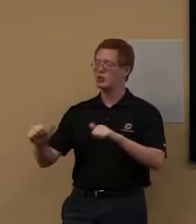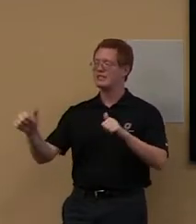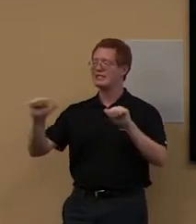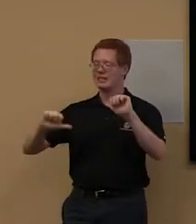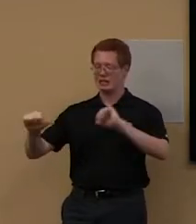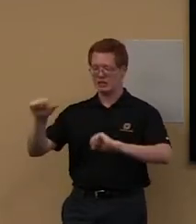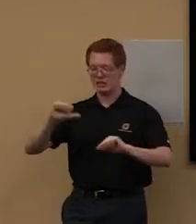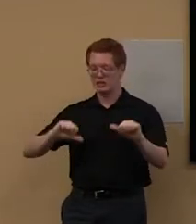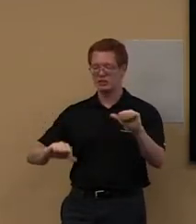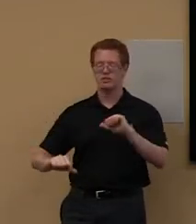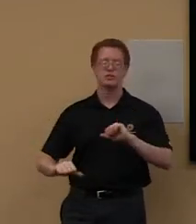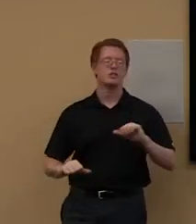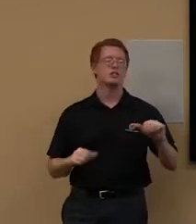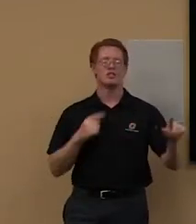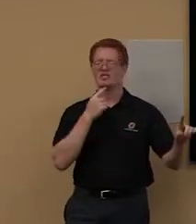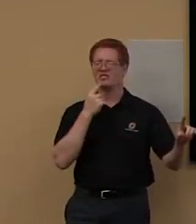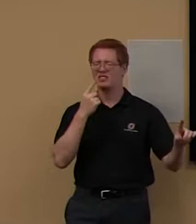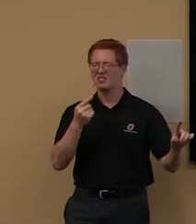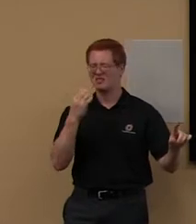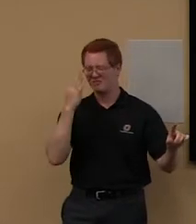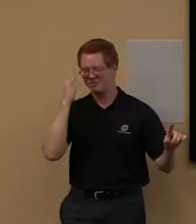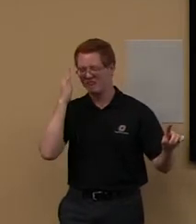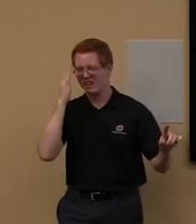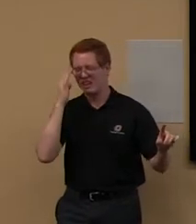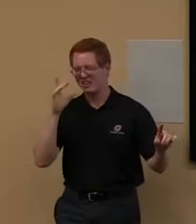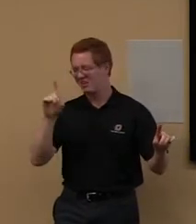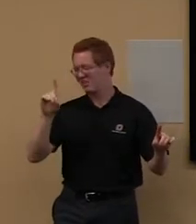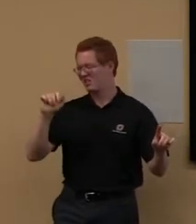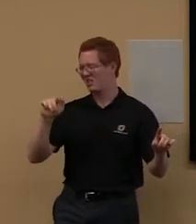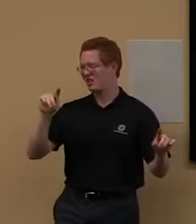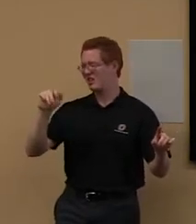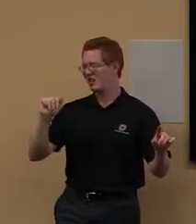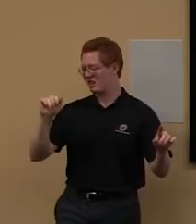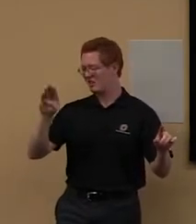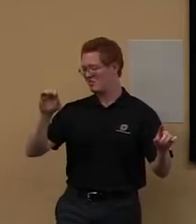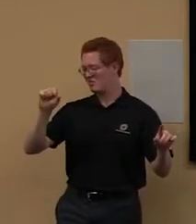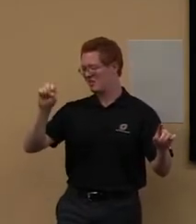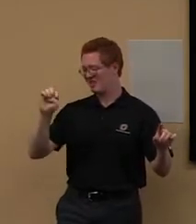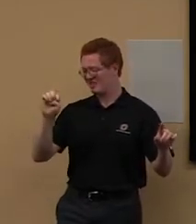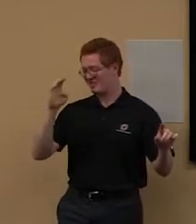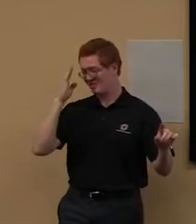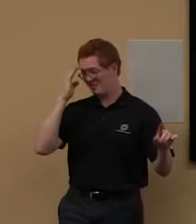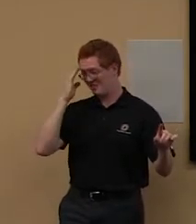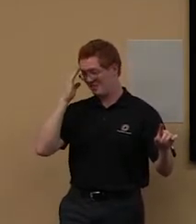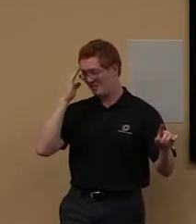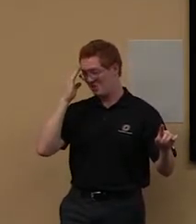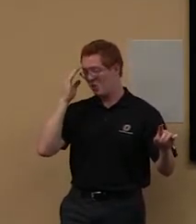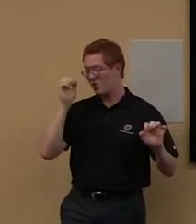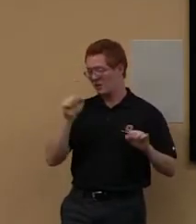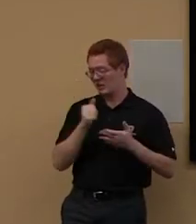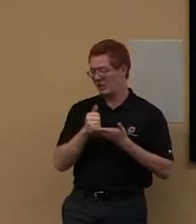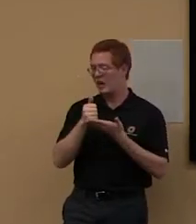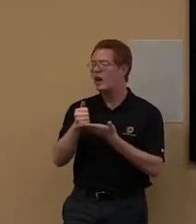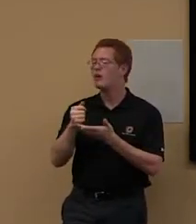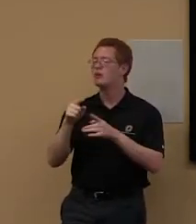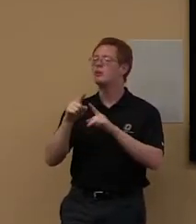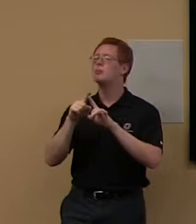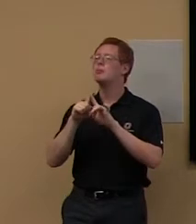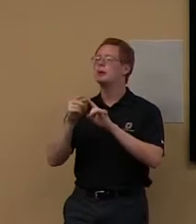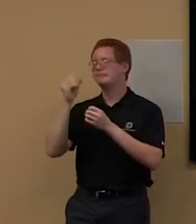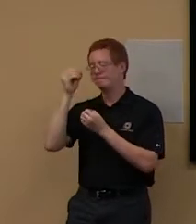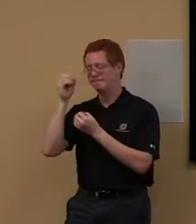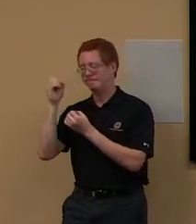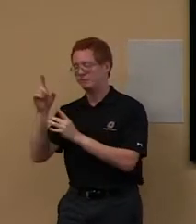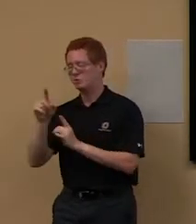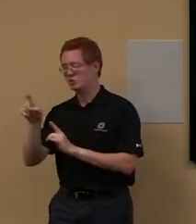databases in general and I've seen a couple of these. But I can't help you as much as our STEM librarian could because